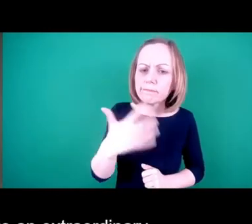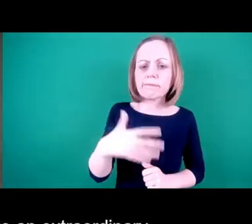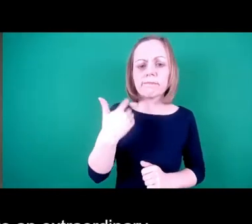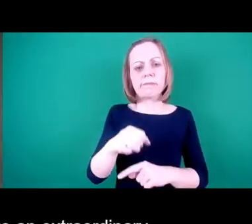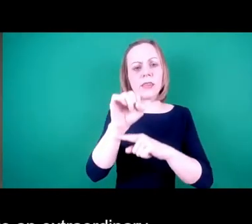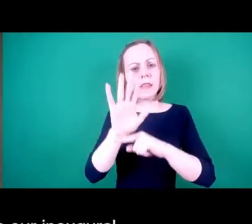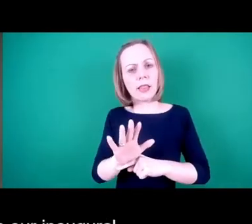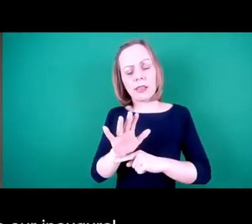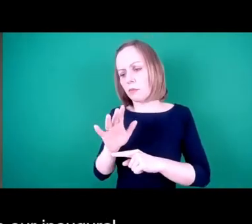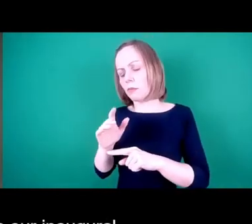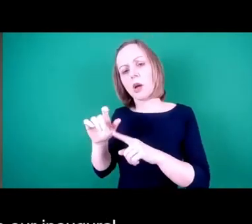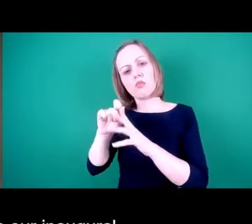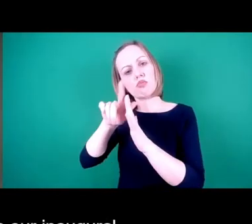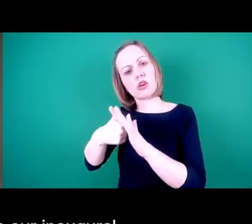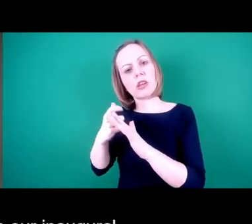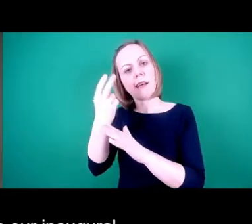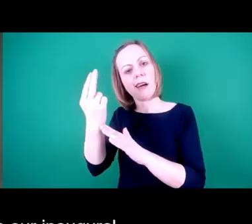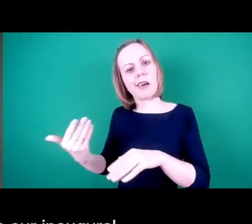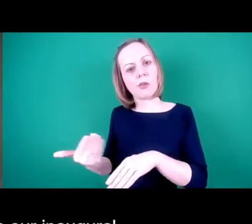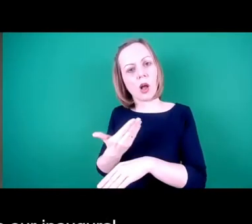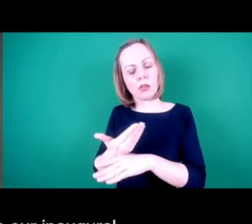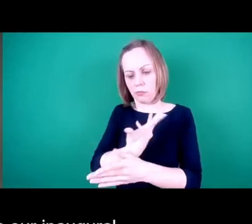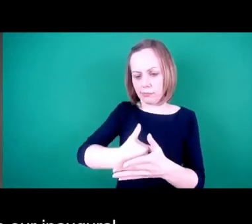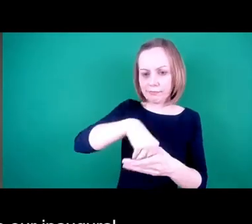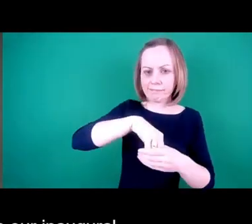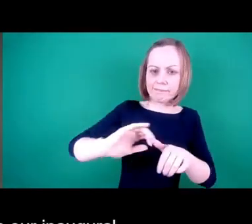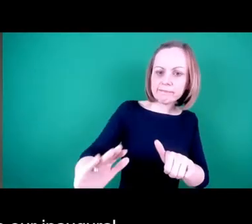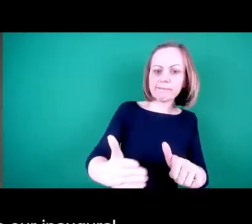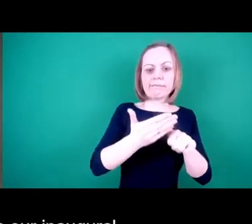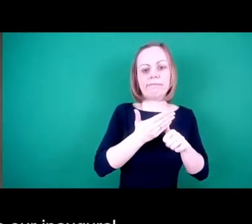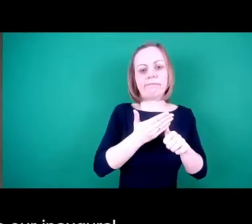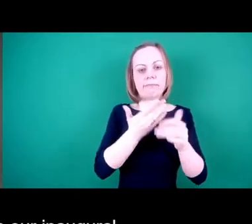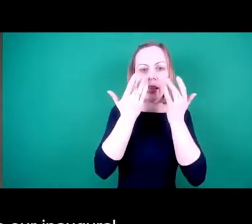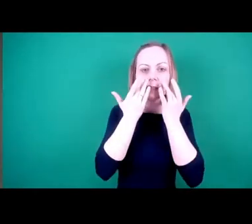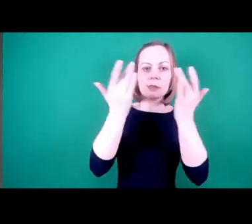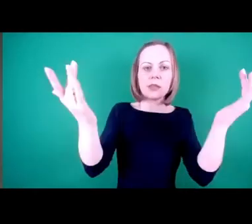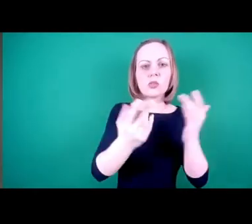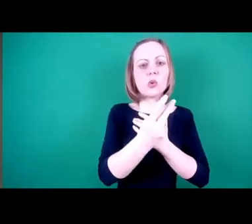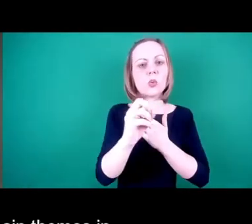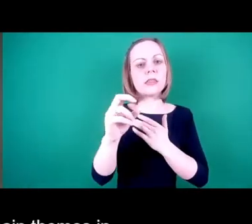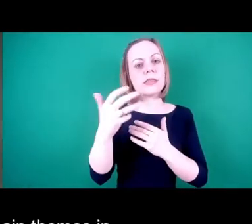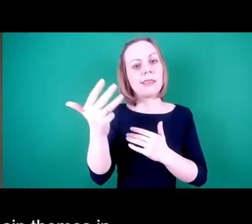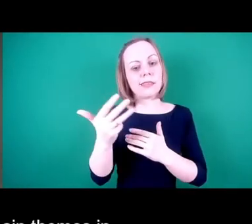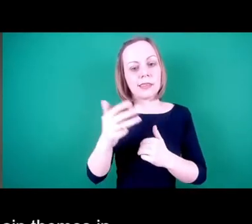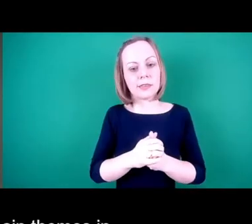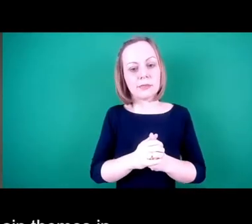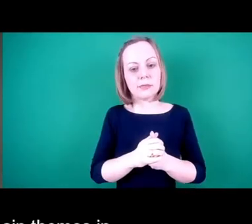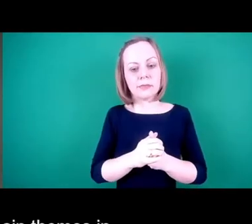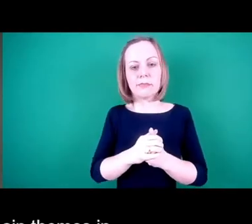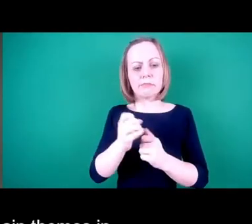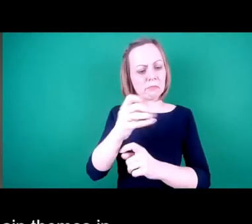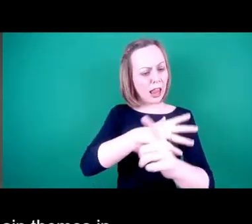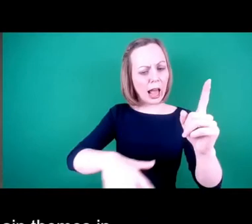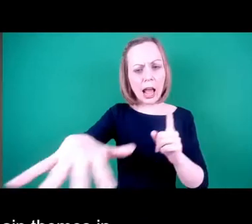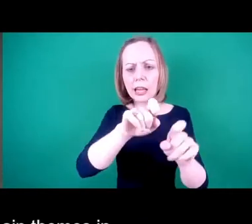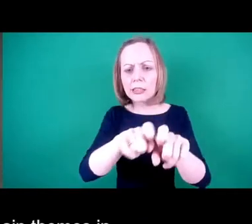by Project Artworks that we included in our inaugural exhibition in 2019, The Lie of the Land. One of the main themes in